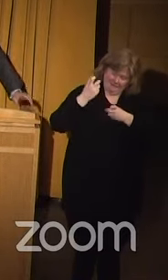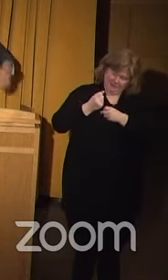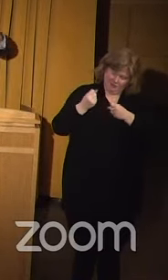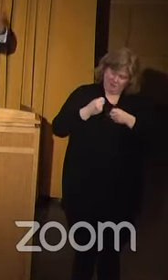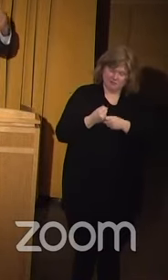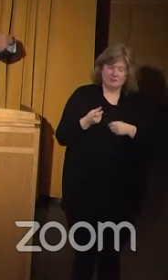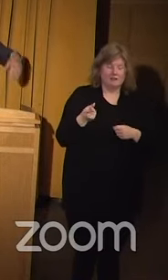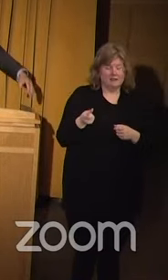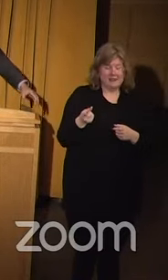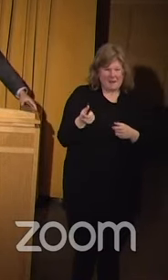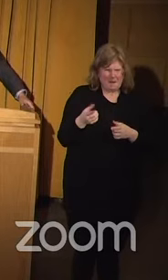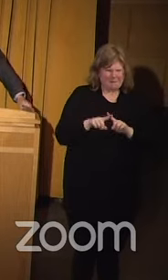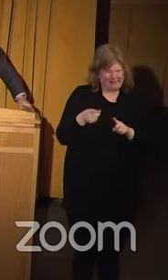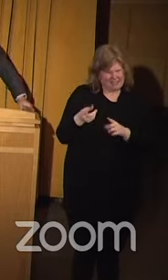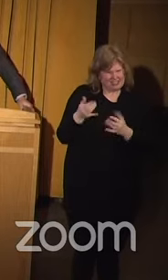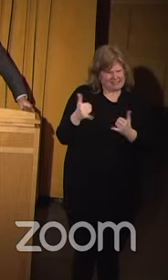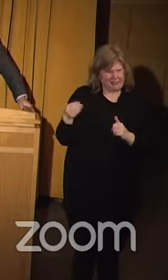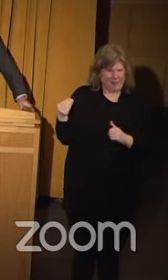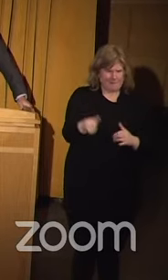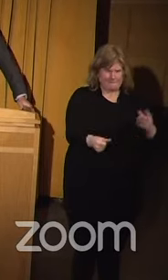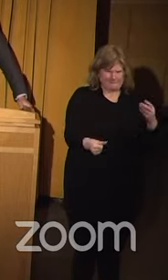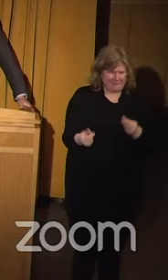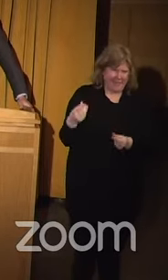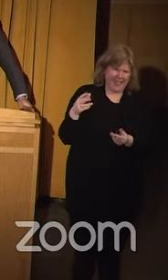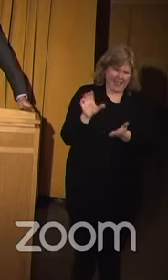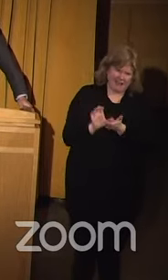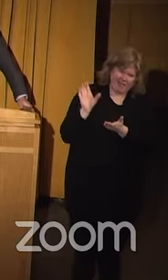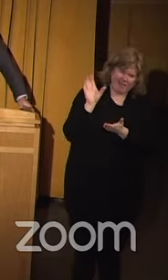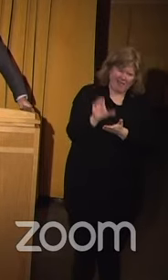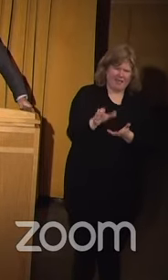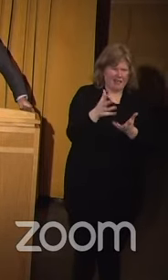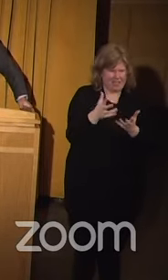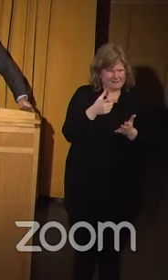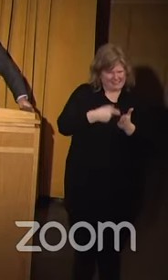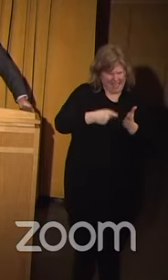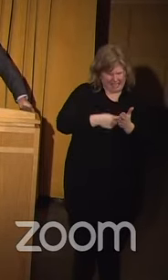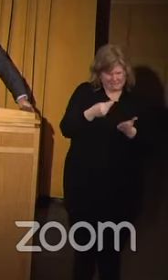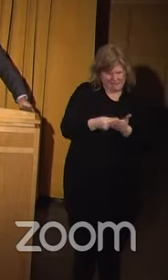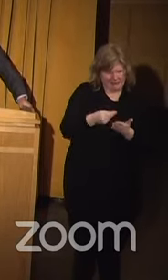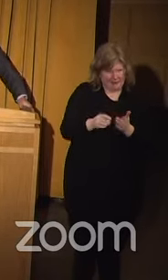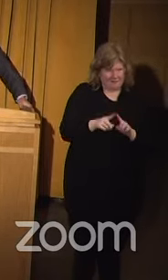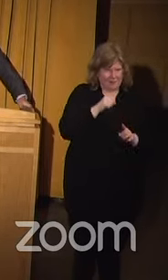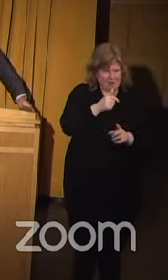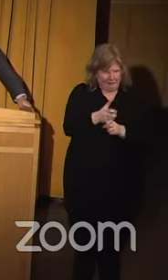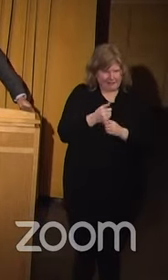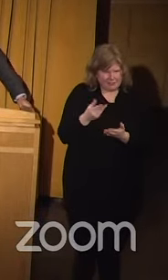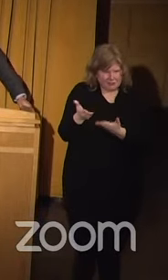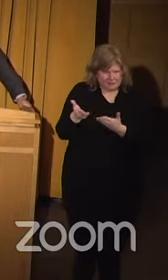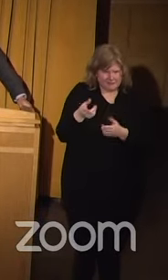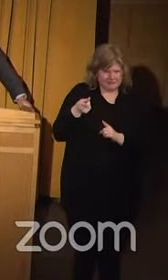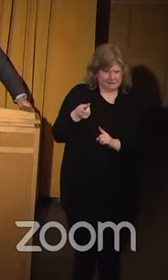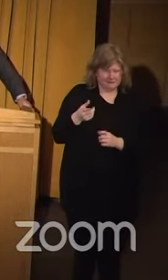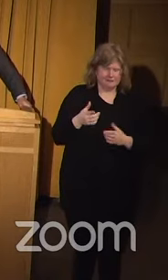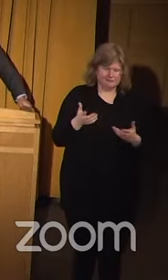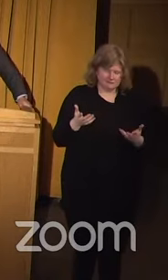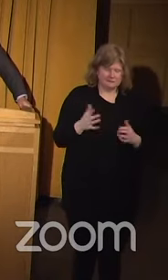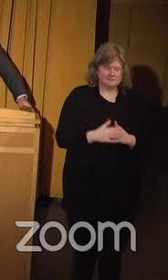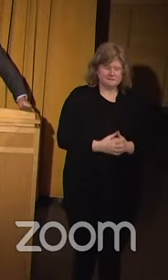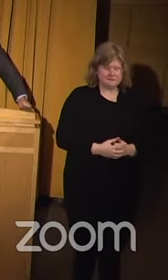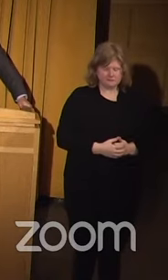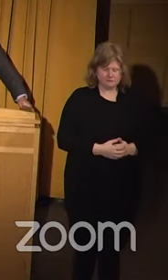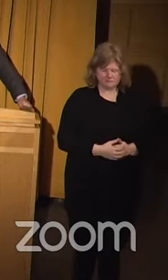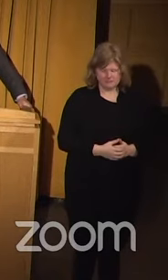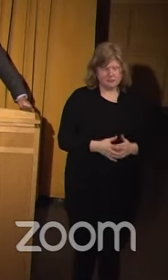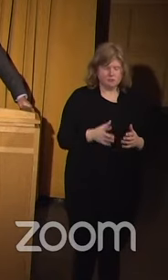and yet are paying three, four times the taxes of the people who are receiving services. So a